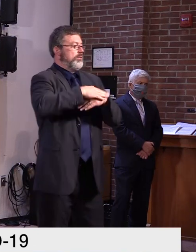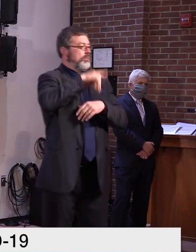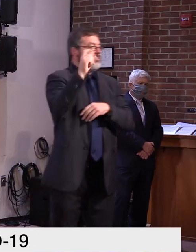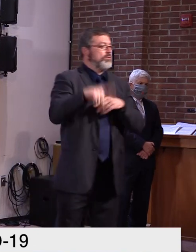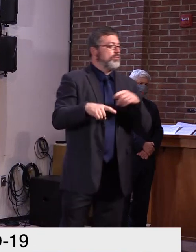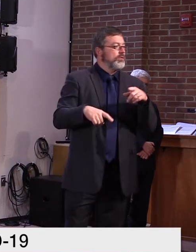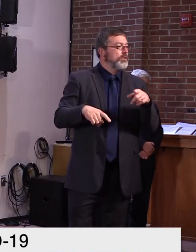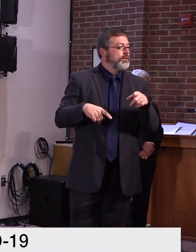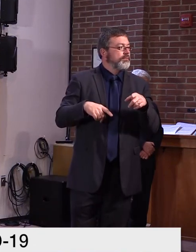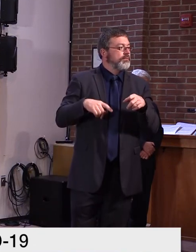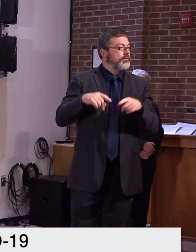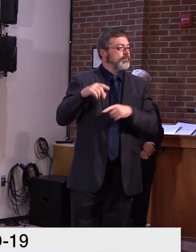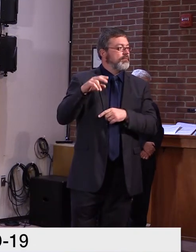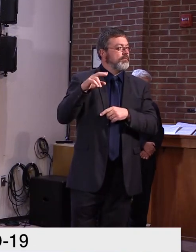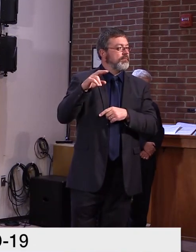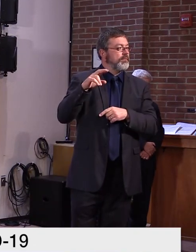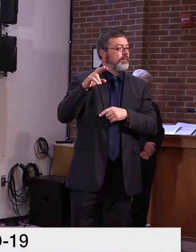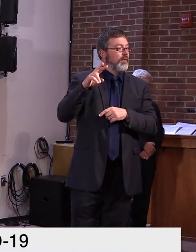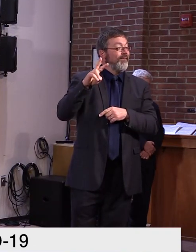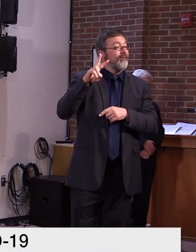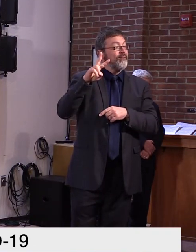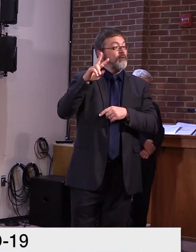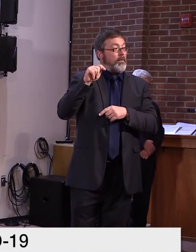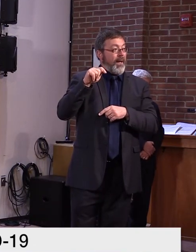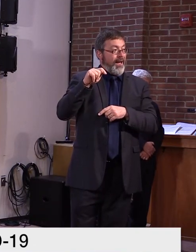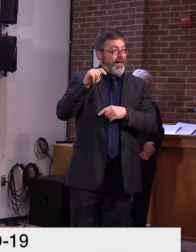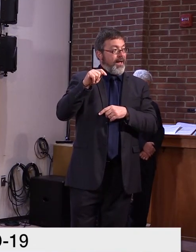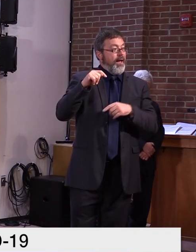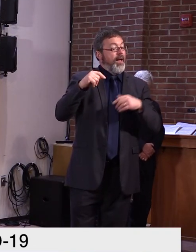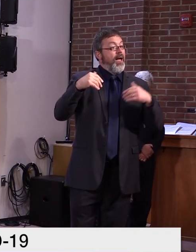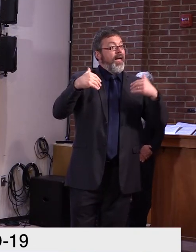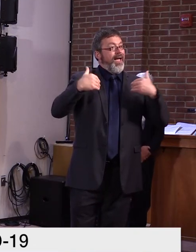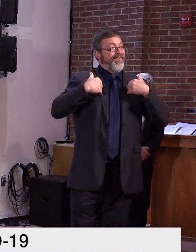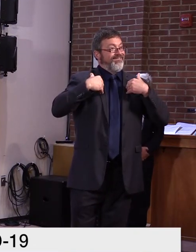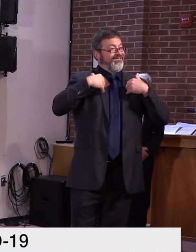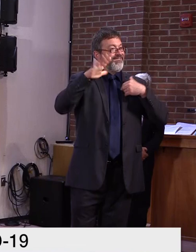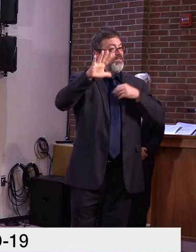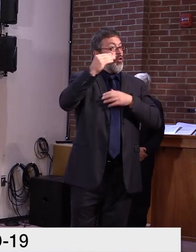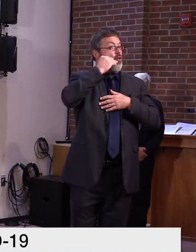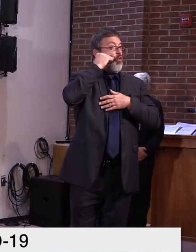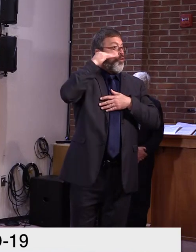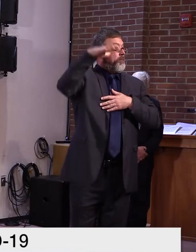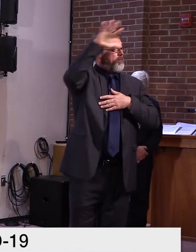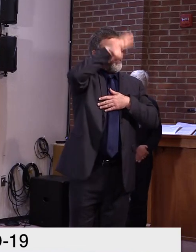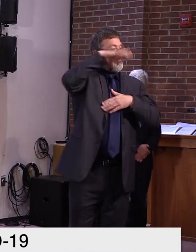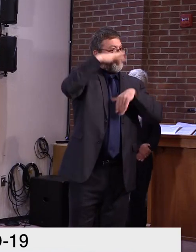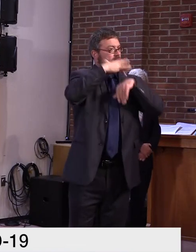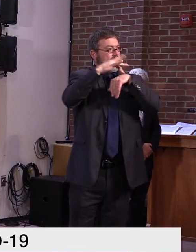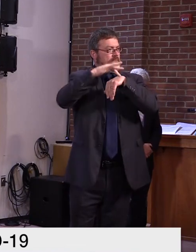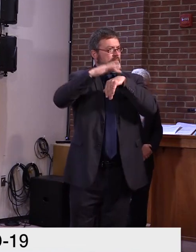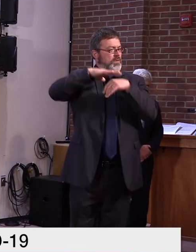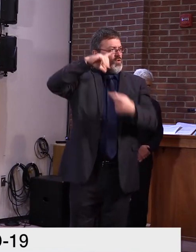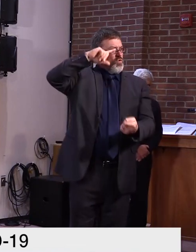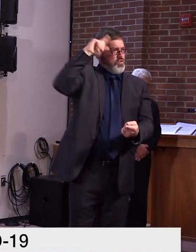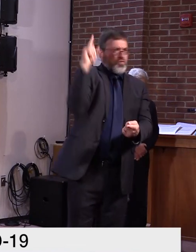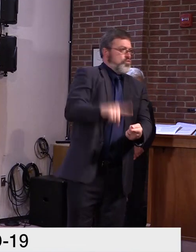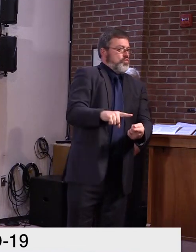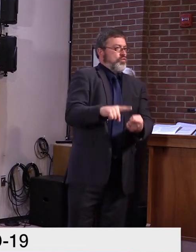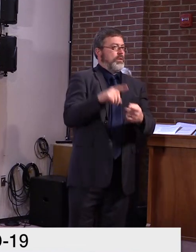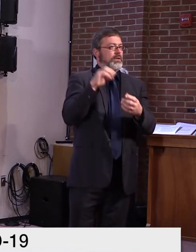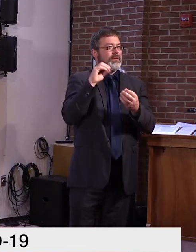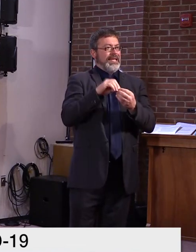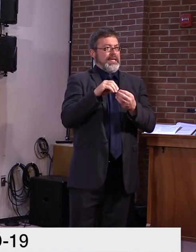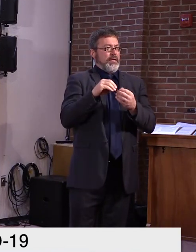Uh, I'm sorry, housing vacancy rate in the nation. And we also have a substantial number of so-called zombie